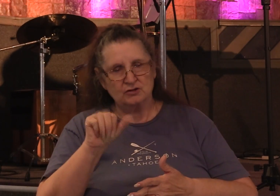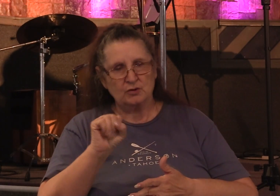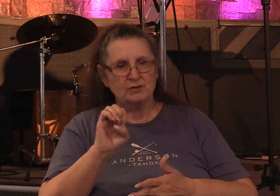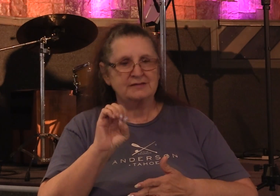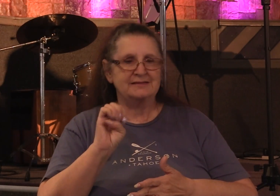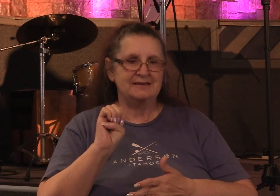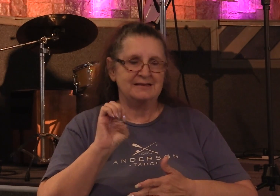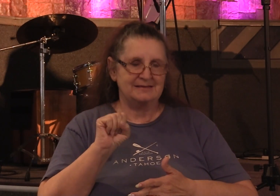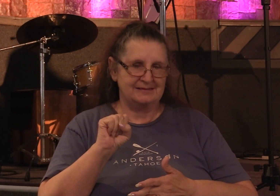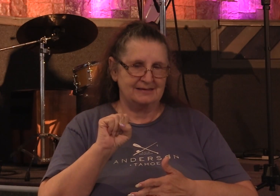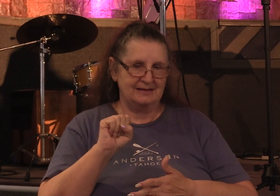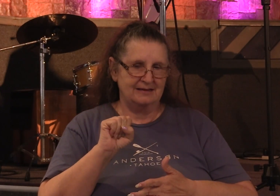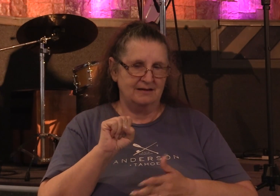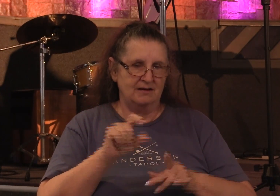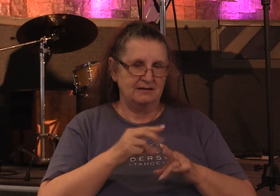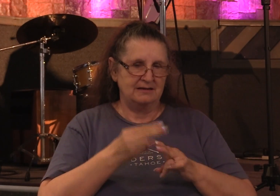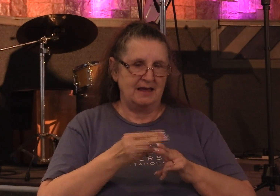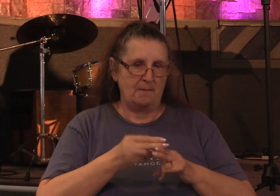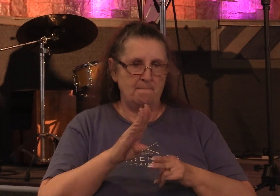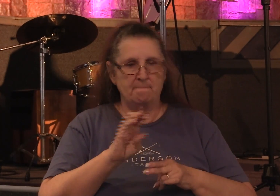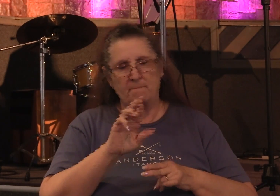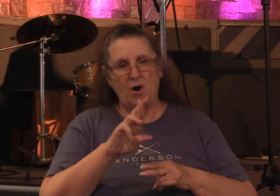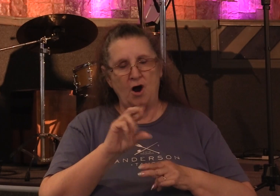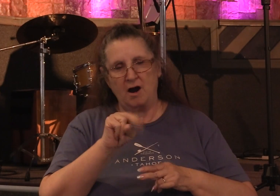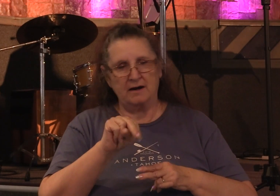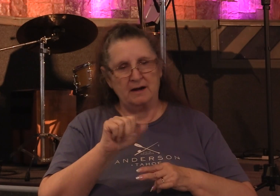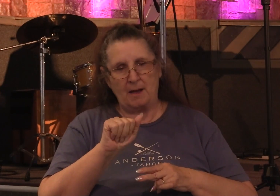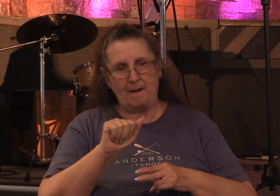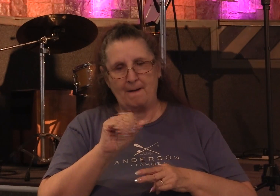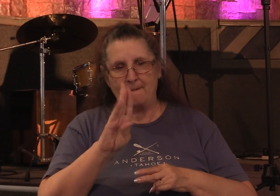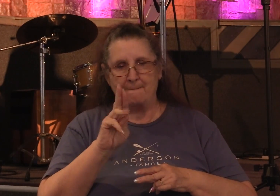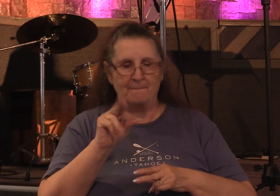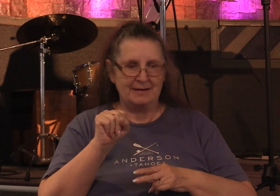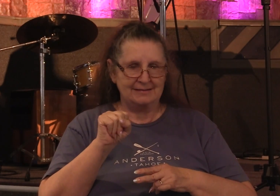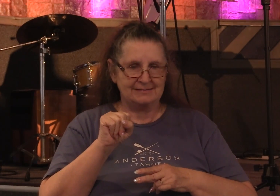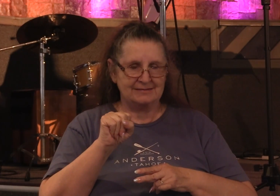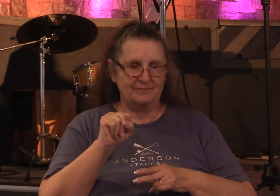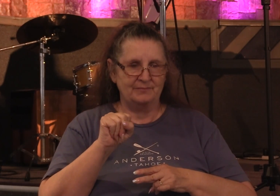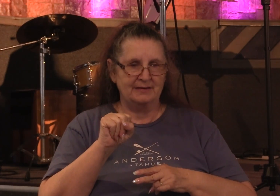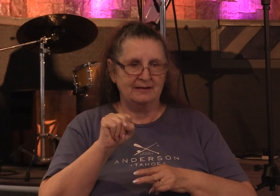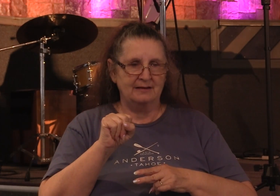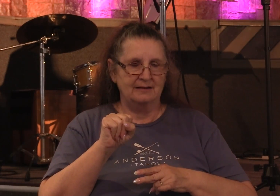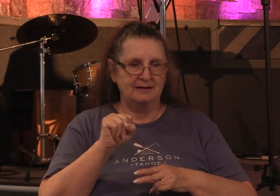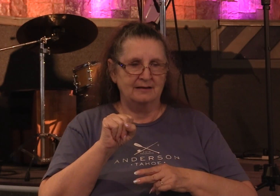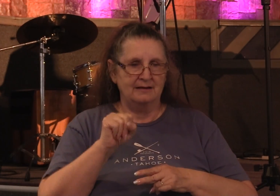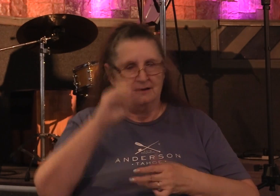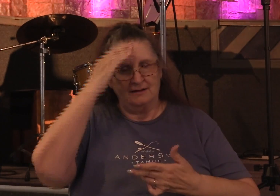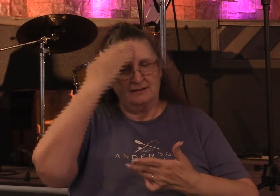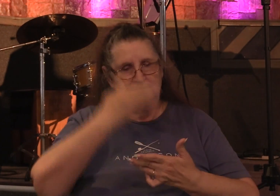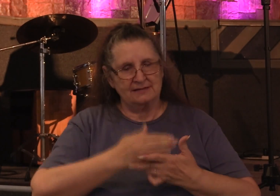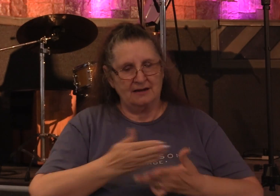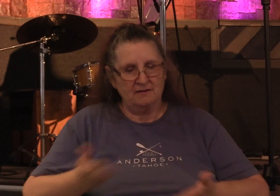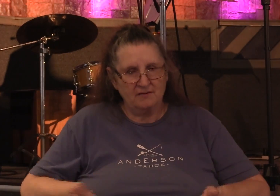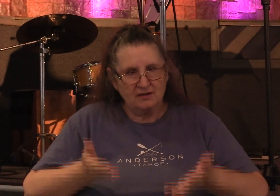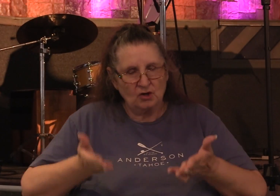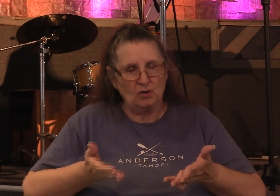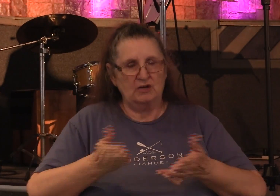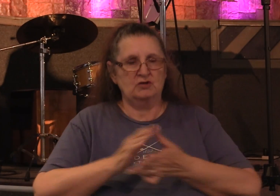who was also named Barnabas by the apostles, which is translated son of encouragement, a